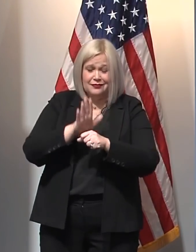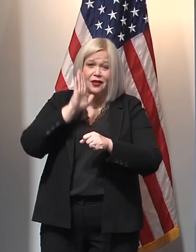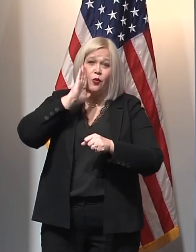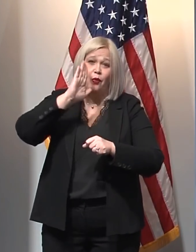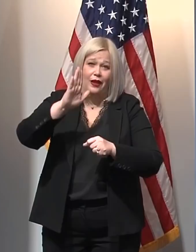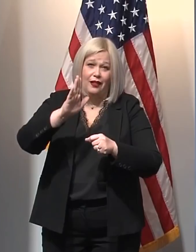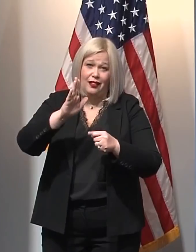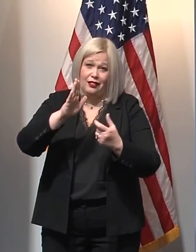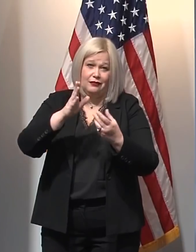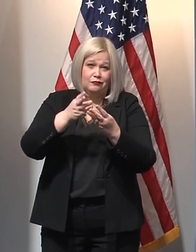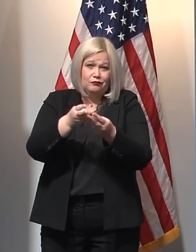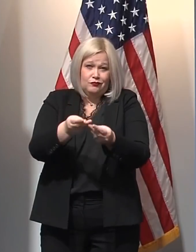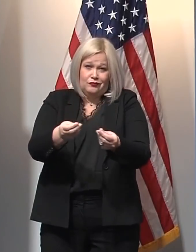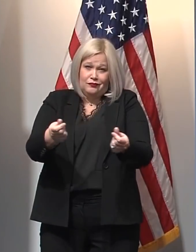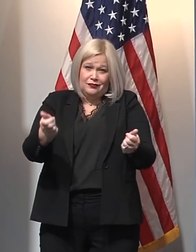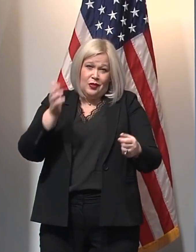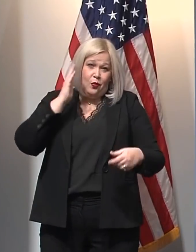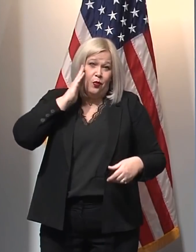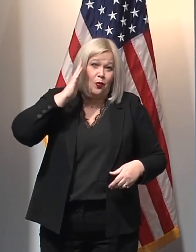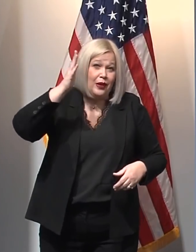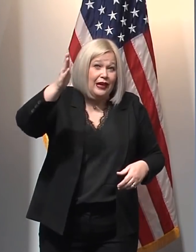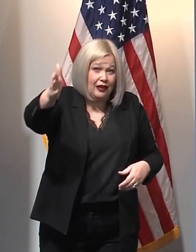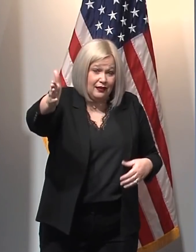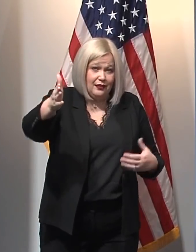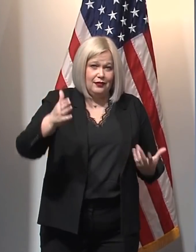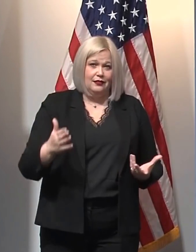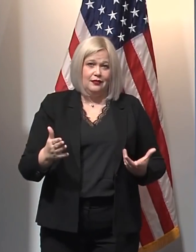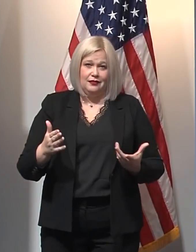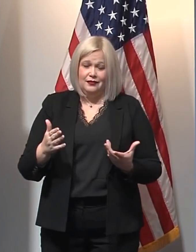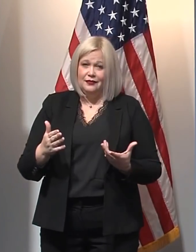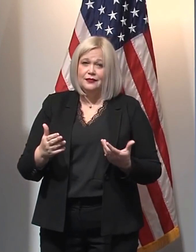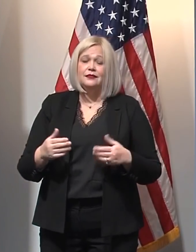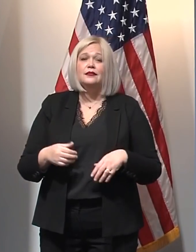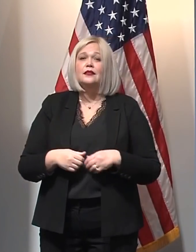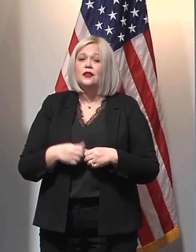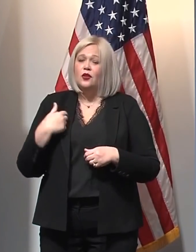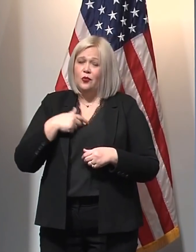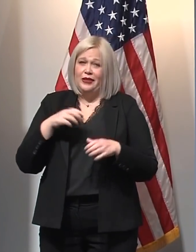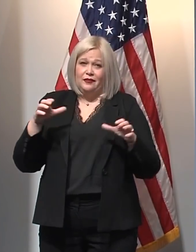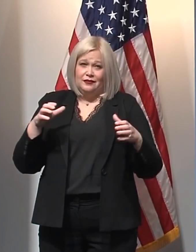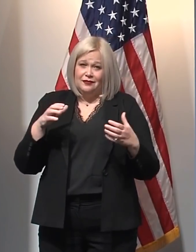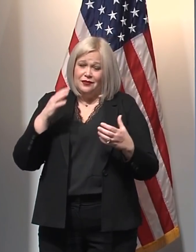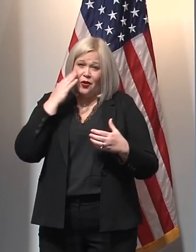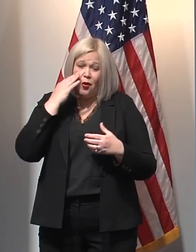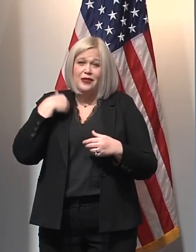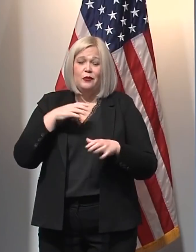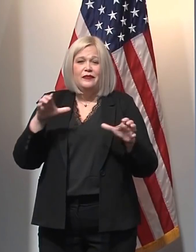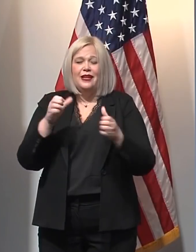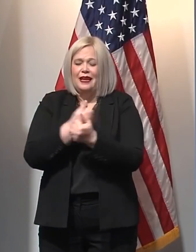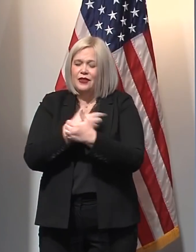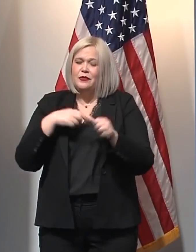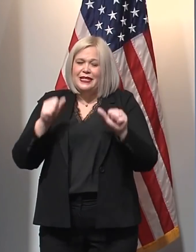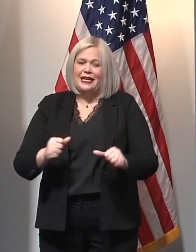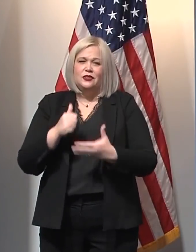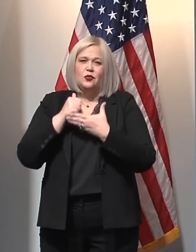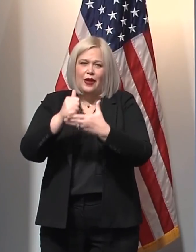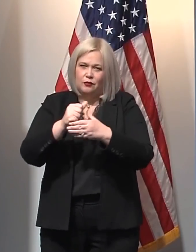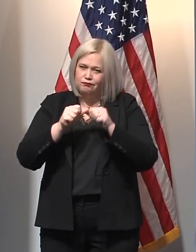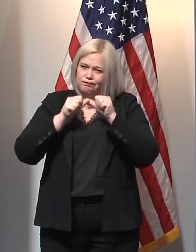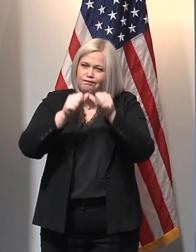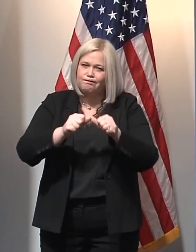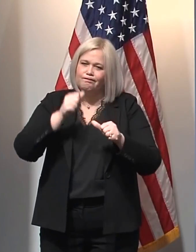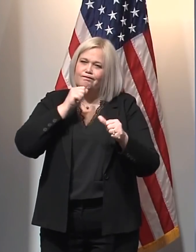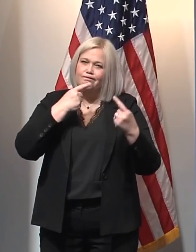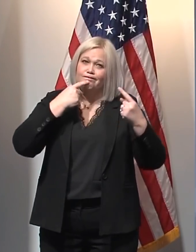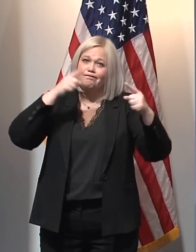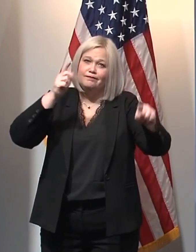and know that we did all we could to support our state's prosperity for generations to come. And that's why it's so critical